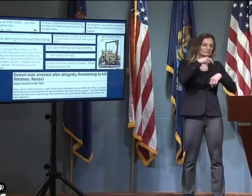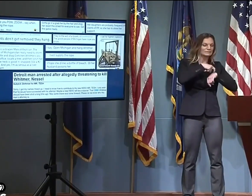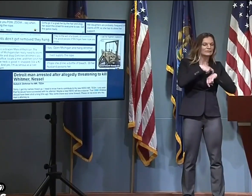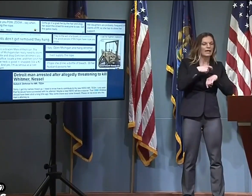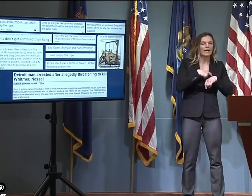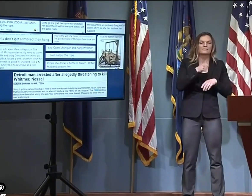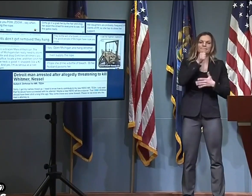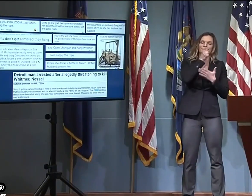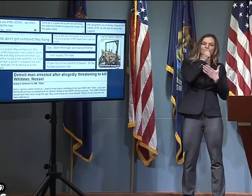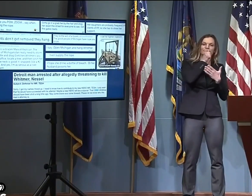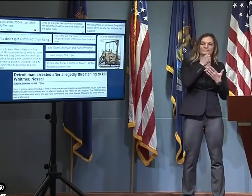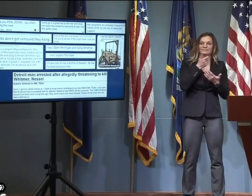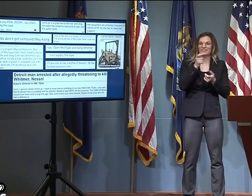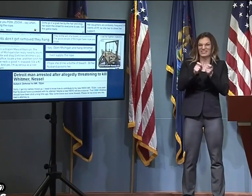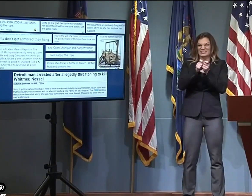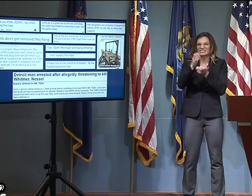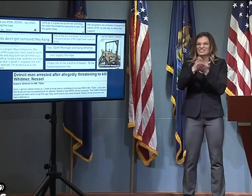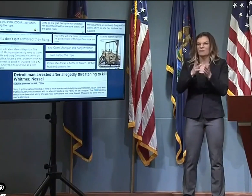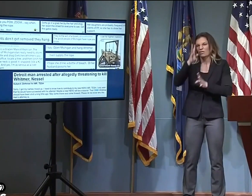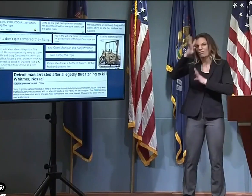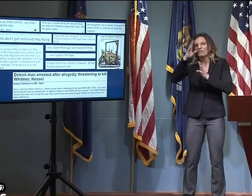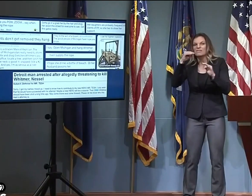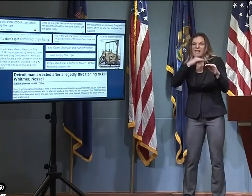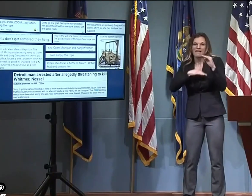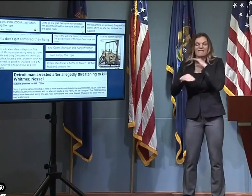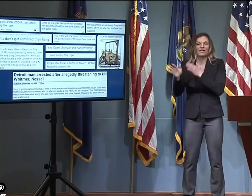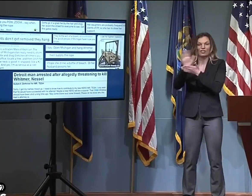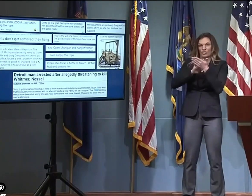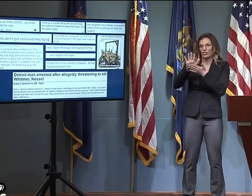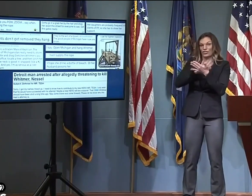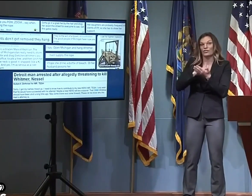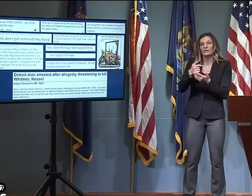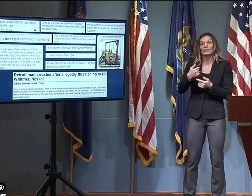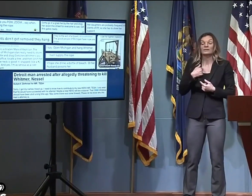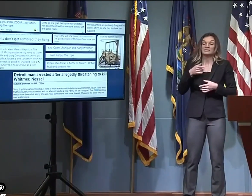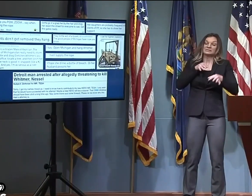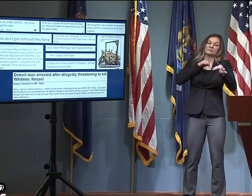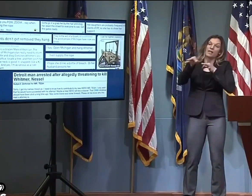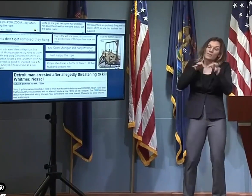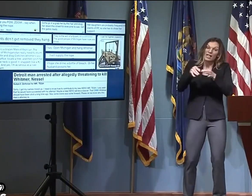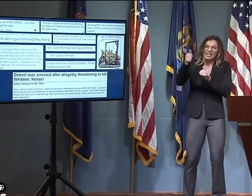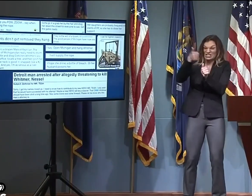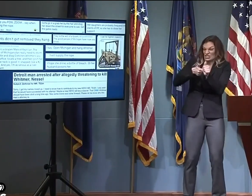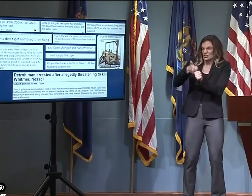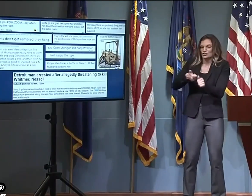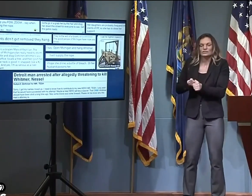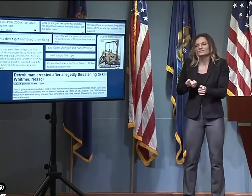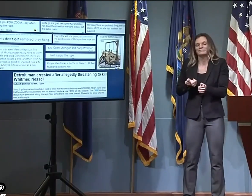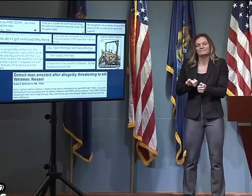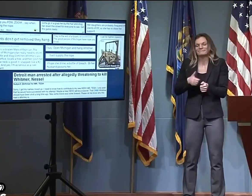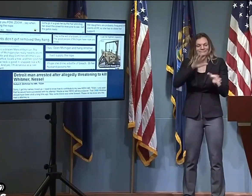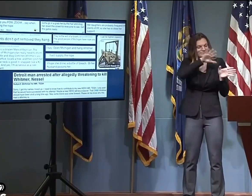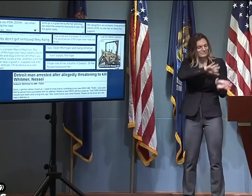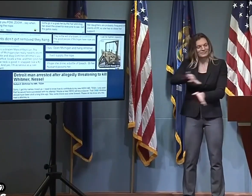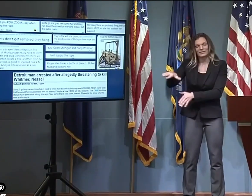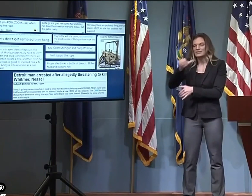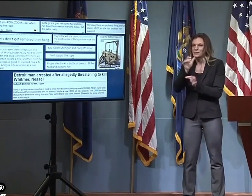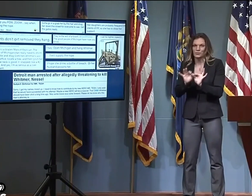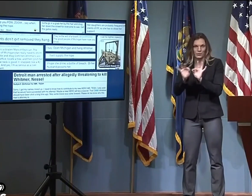whereabouts or dispelling every inaccurate statement or post. Because frankly, there's just too many to keep up with.